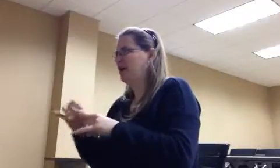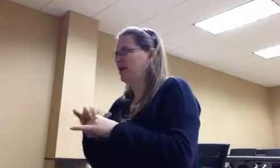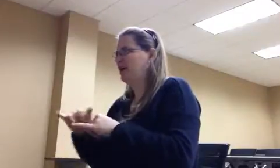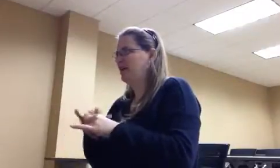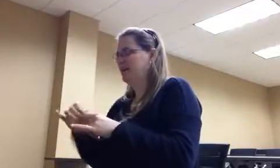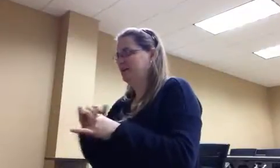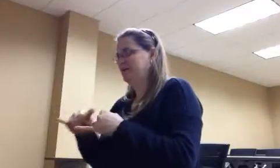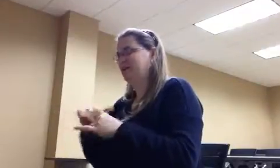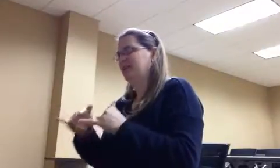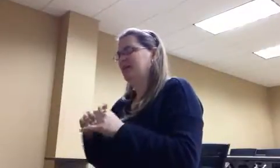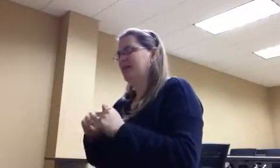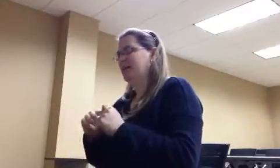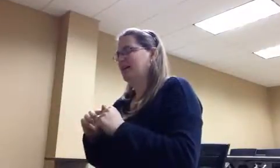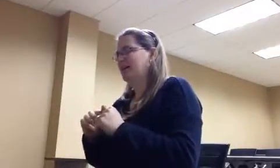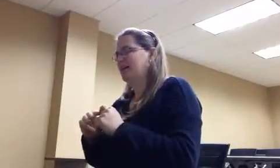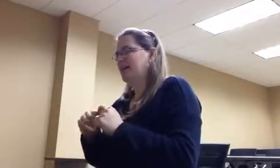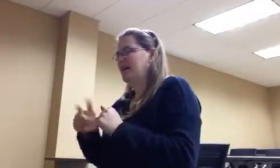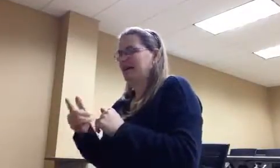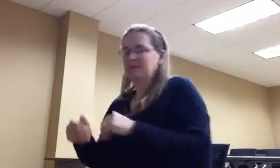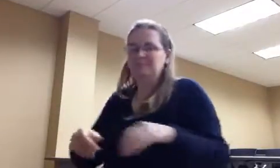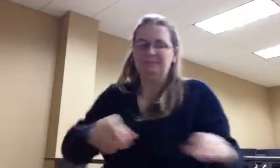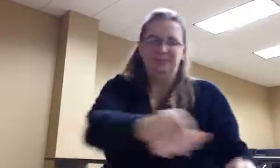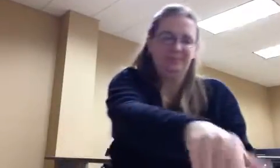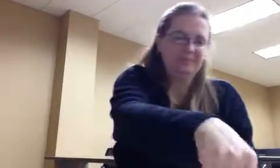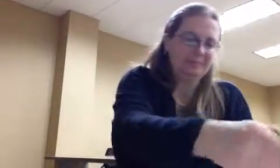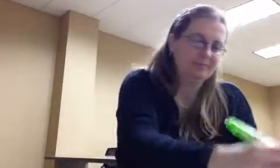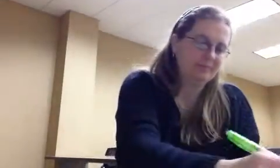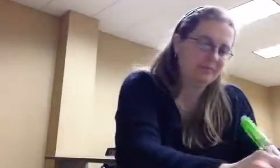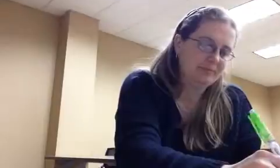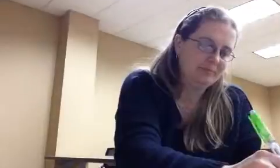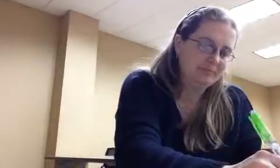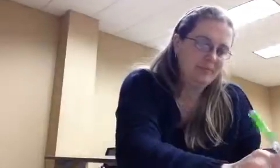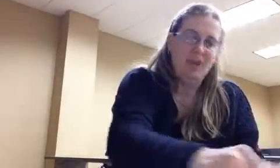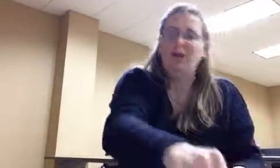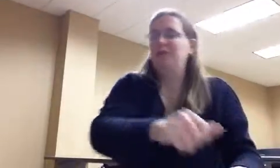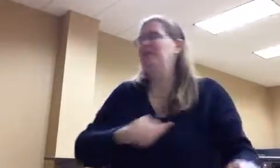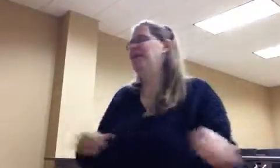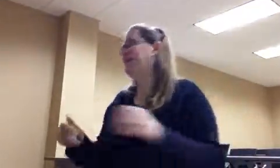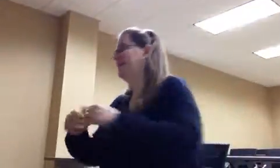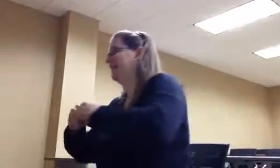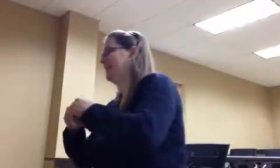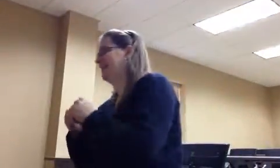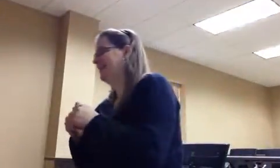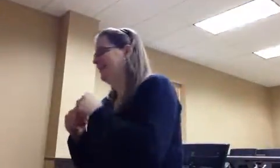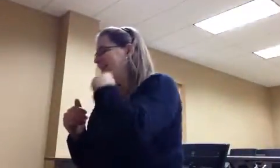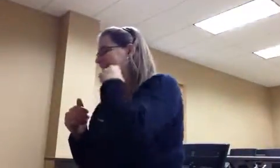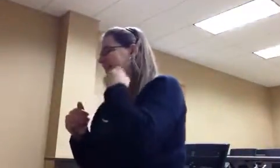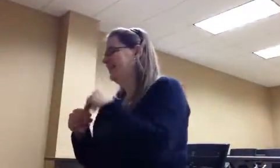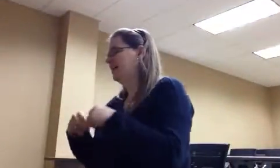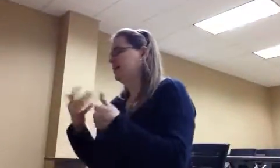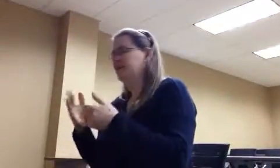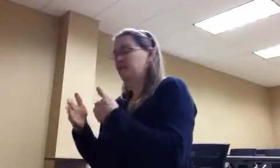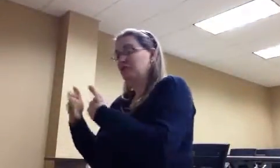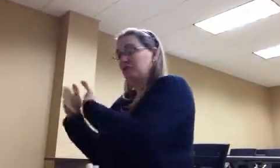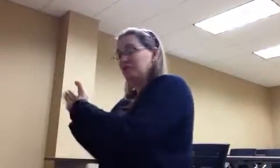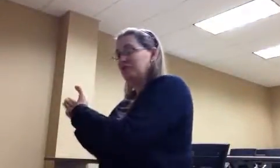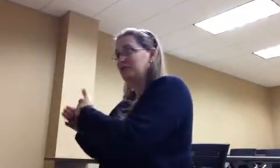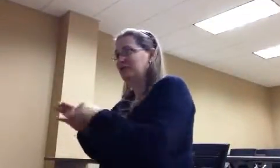In every partner pair, there's one person who's closer to that door. I can read that one. If you're closer to that door, you're starting. my paper in the coffin.